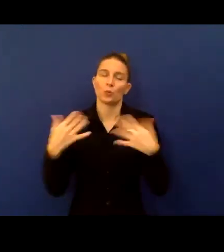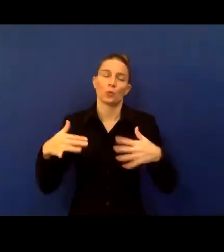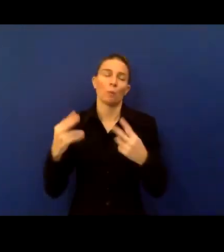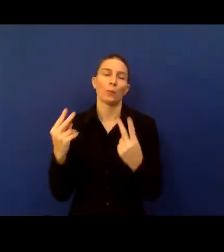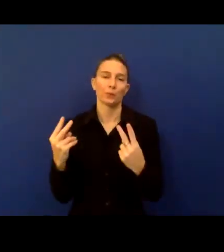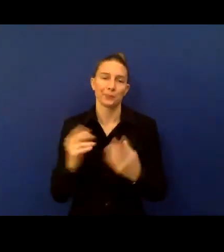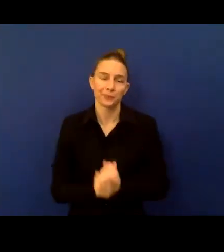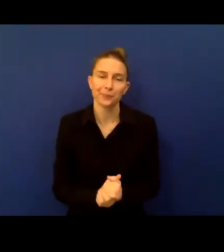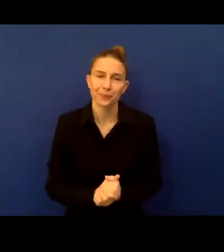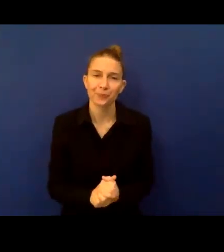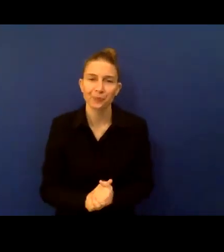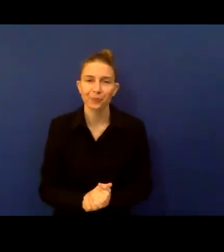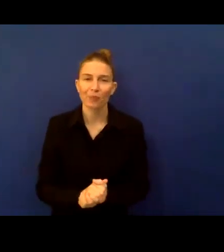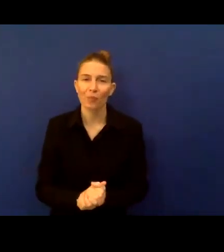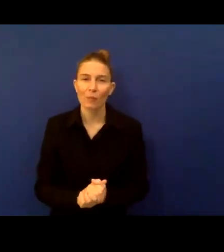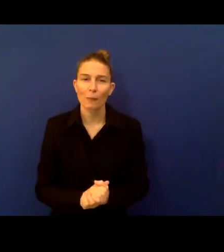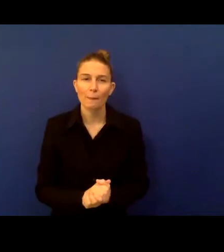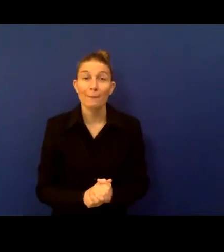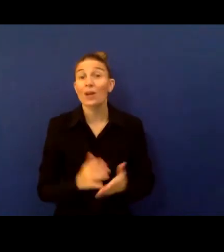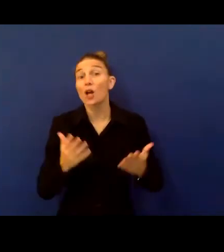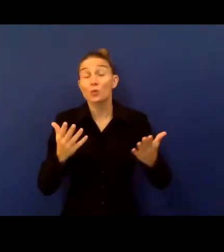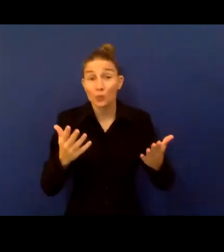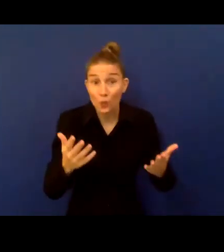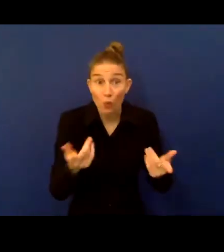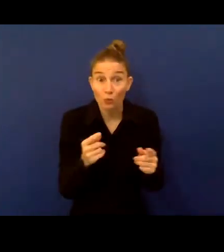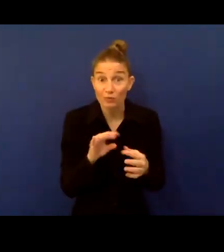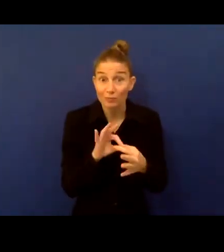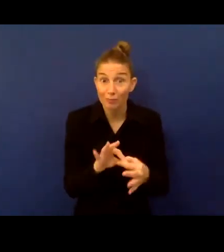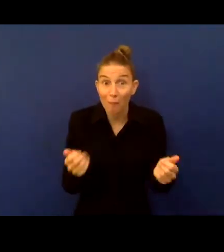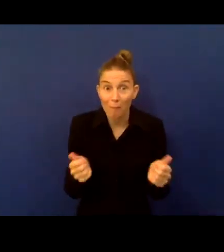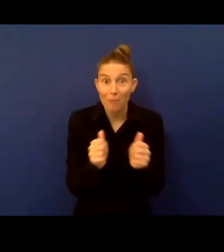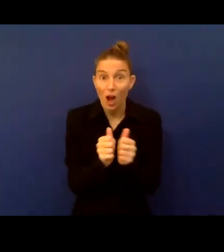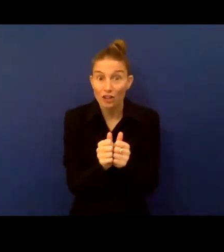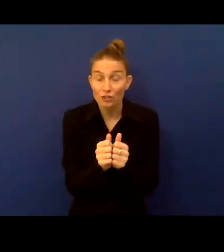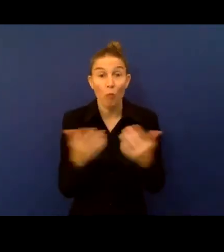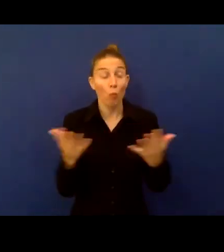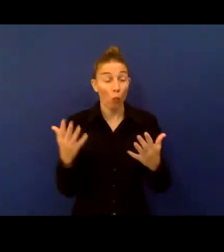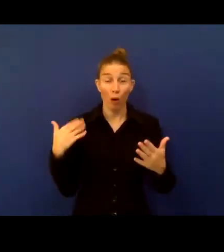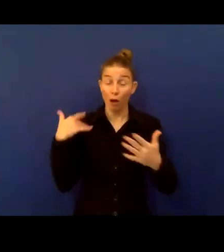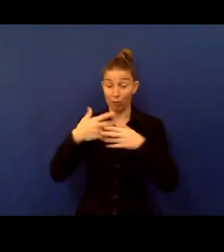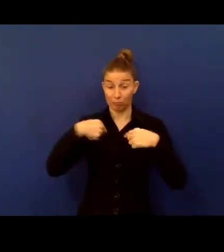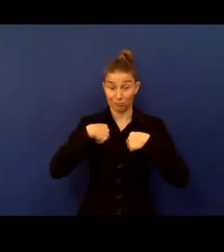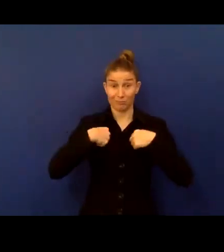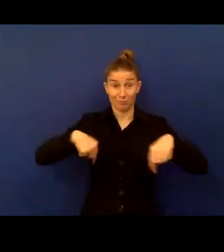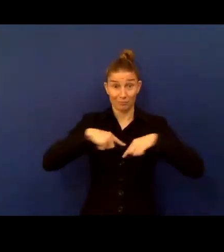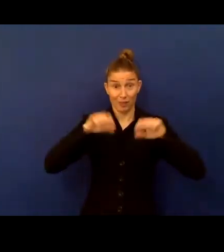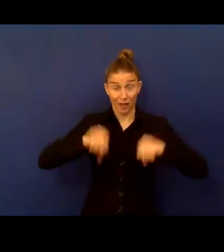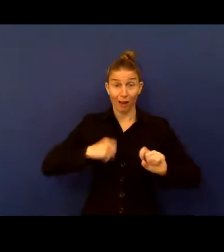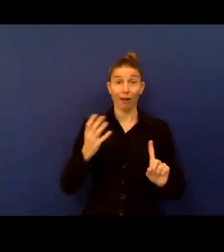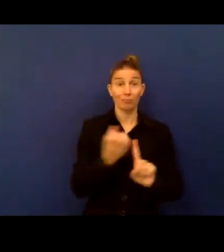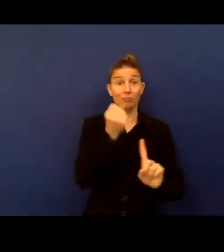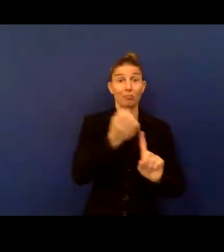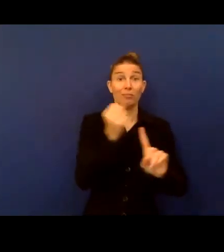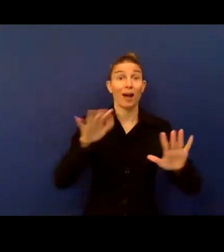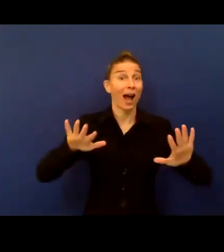And just as we're talking about partnerships, the range of achievements that we've been able to make have only been possible through